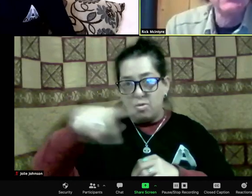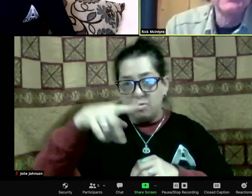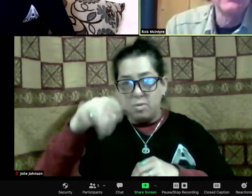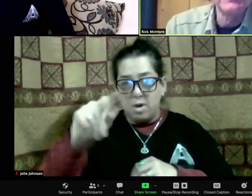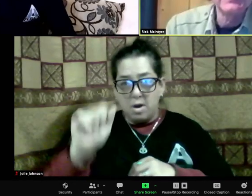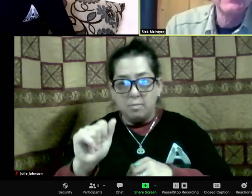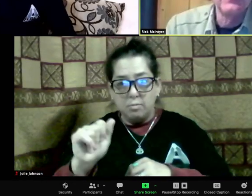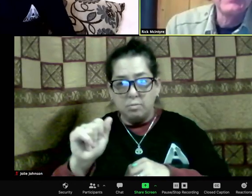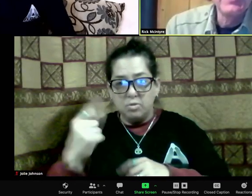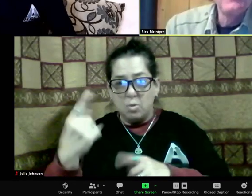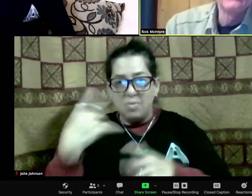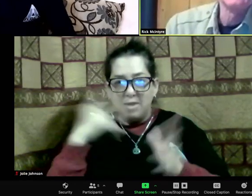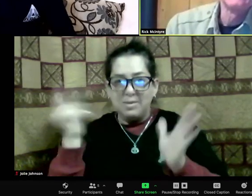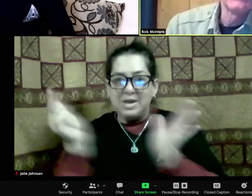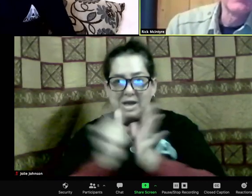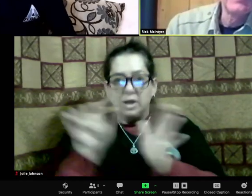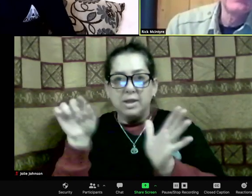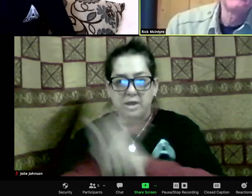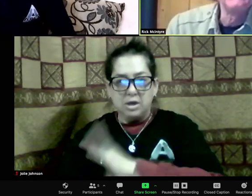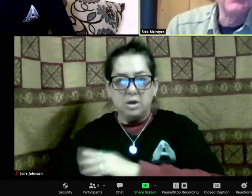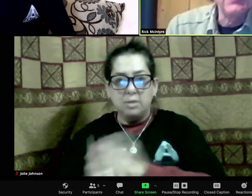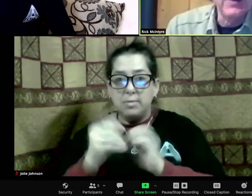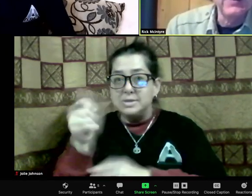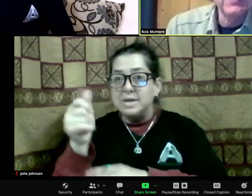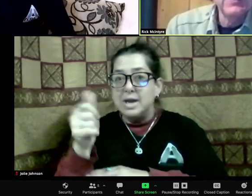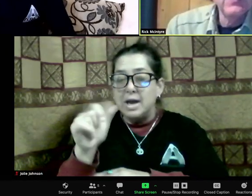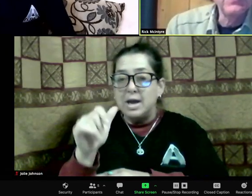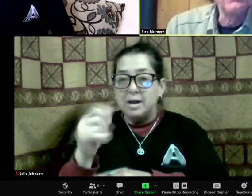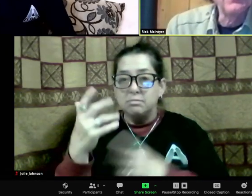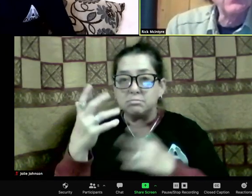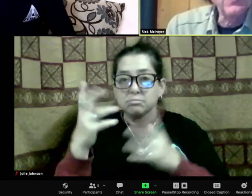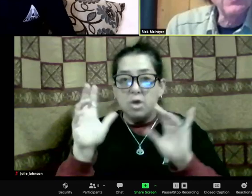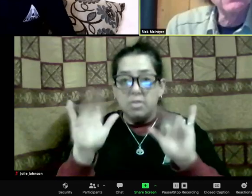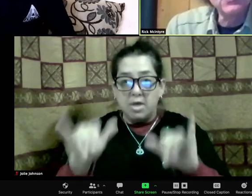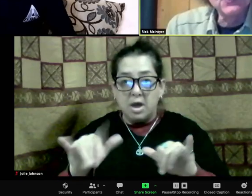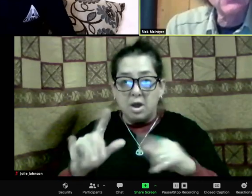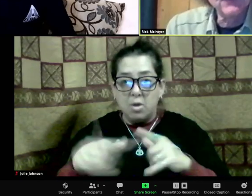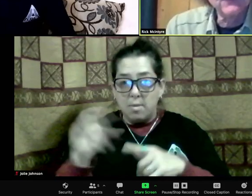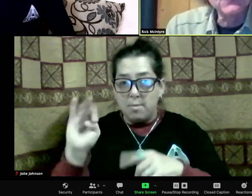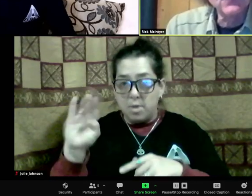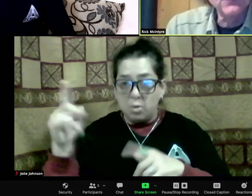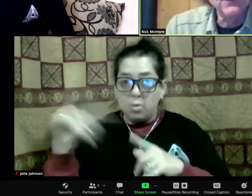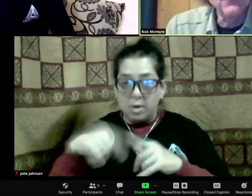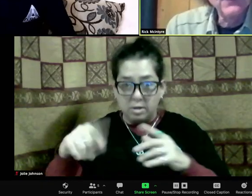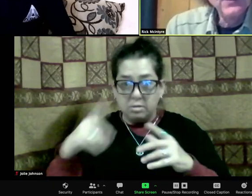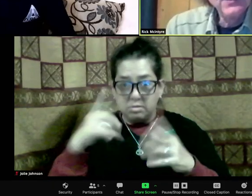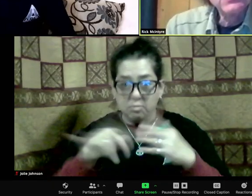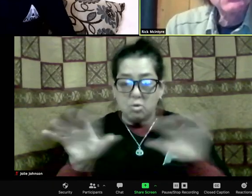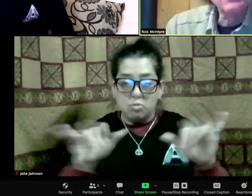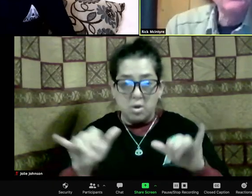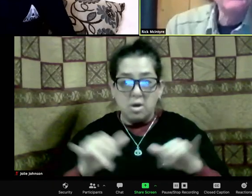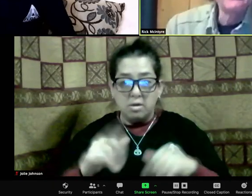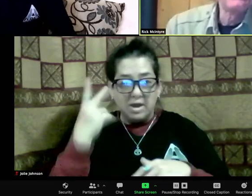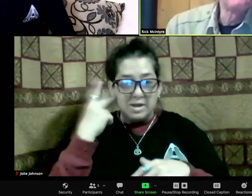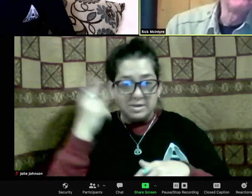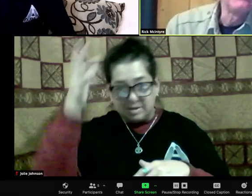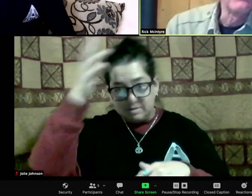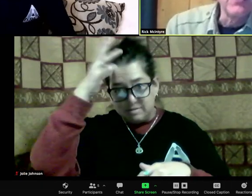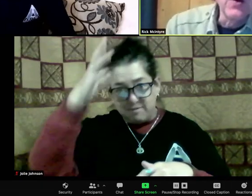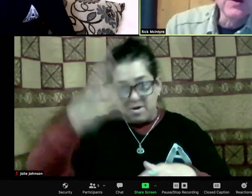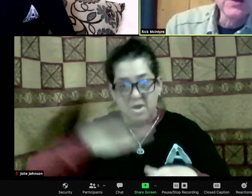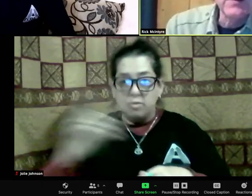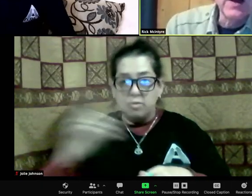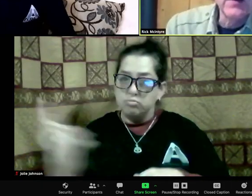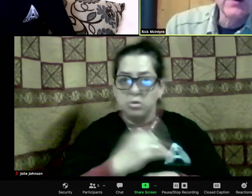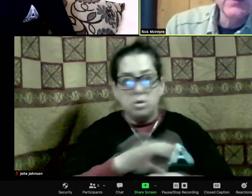Why don't you just stay there? Mark never felt that this pup was threatening him, but it was just, let's just not take